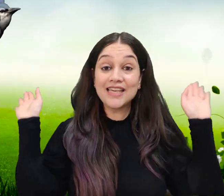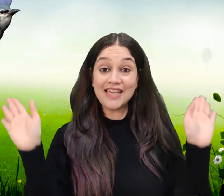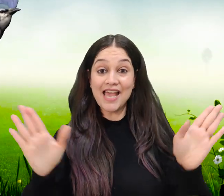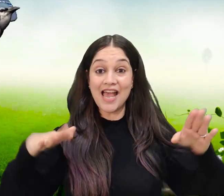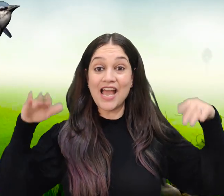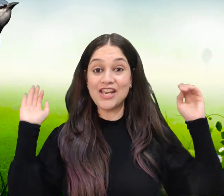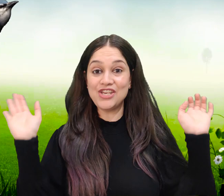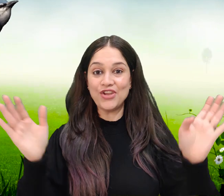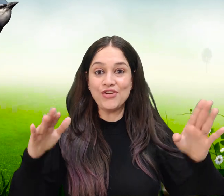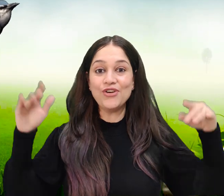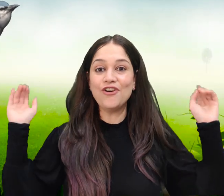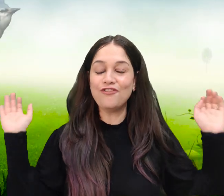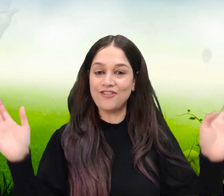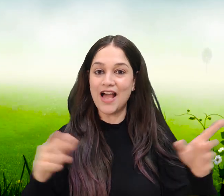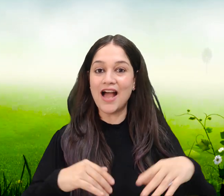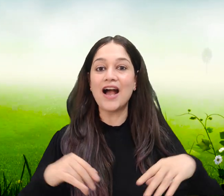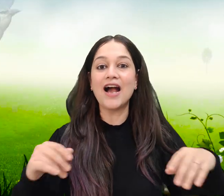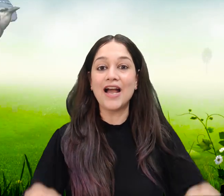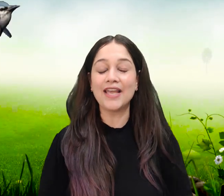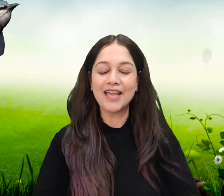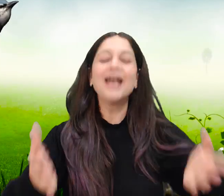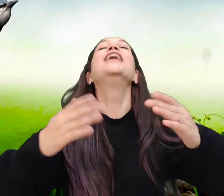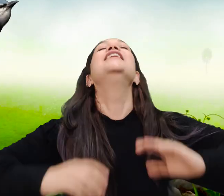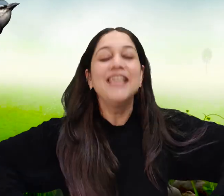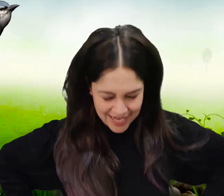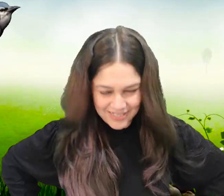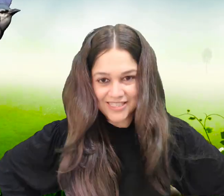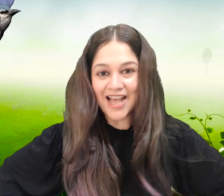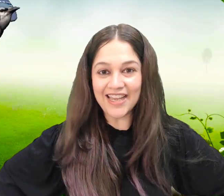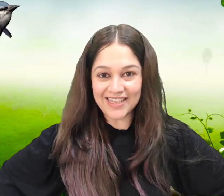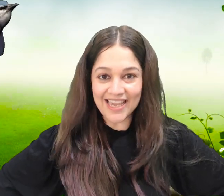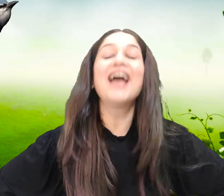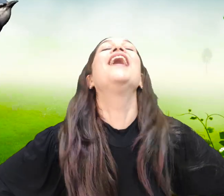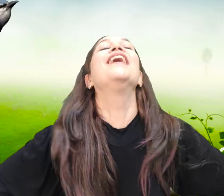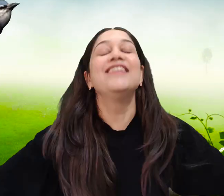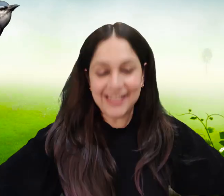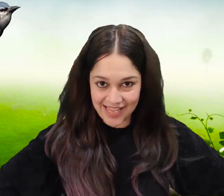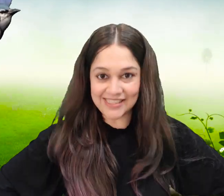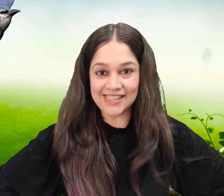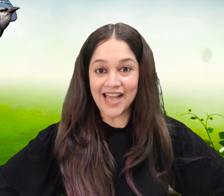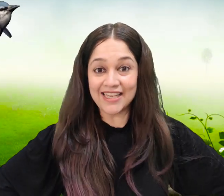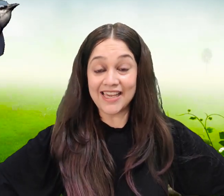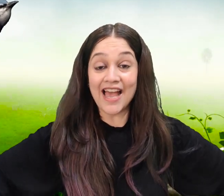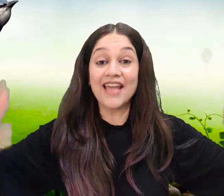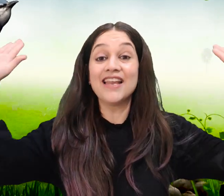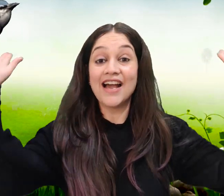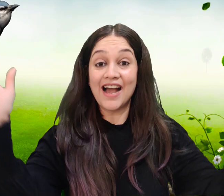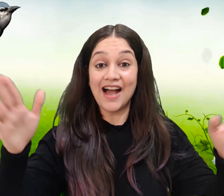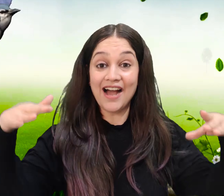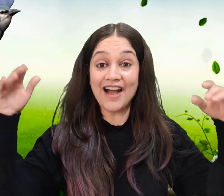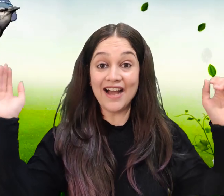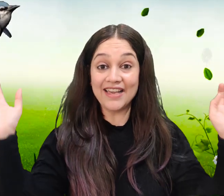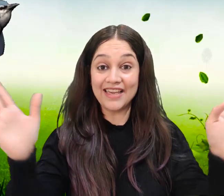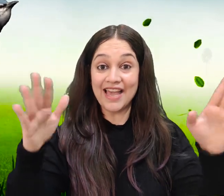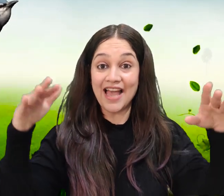can you fly? Yes I can, yes I can, I can